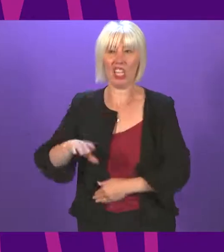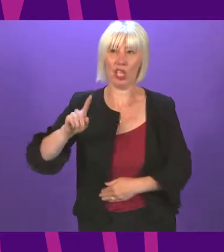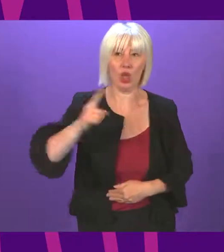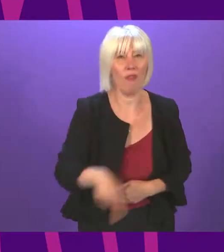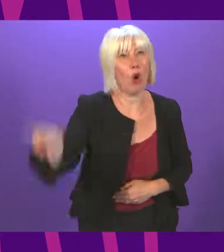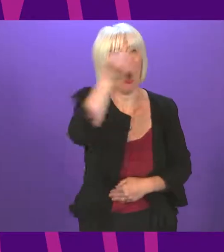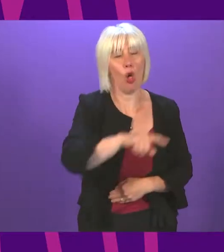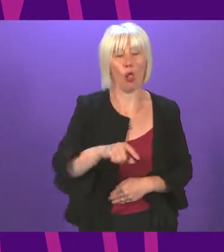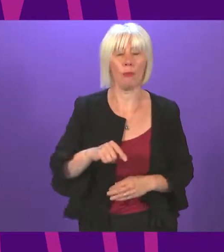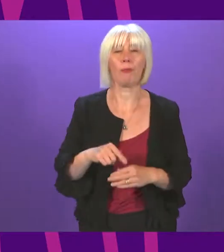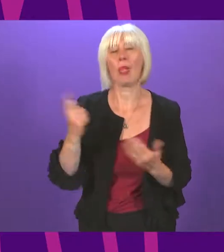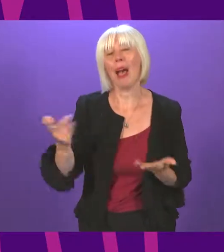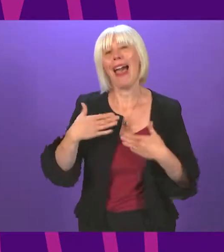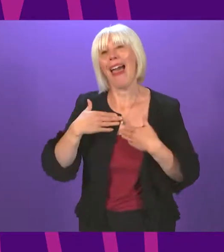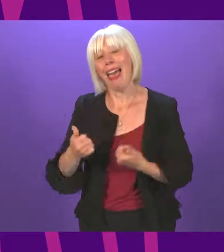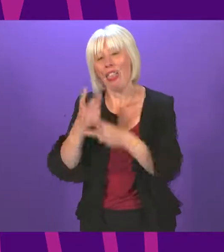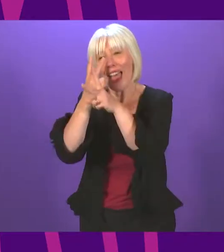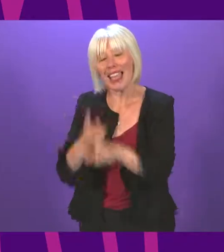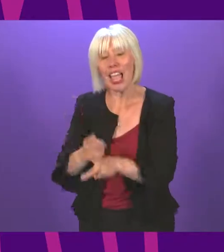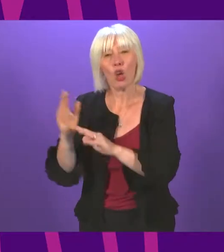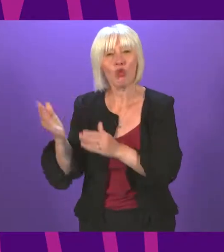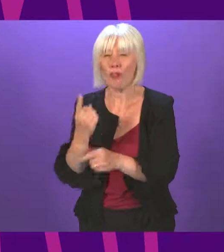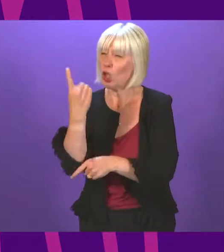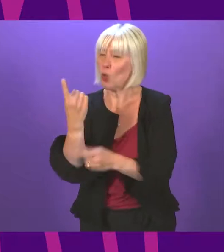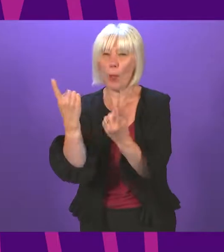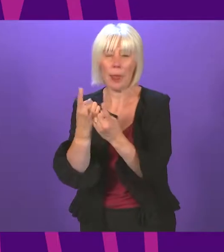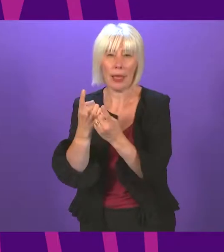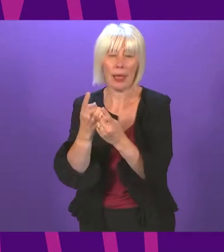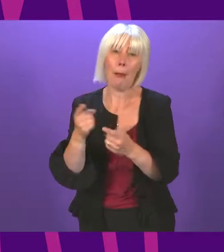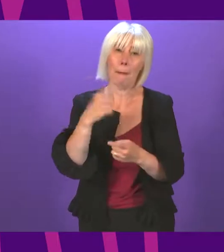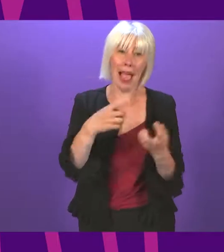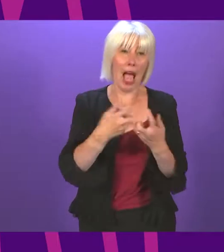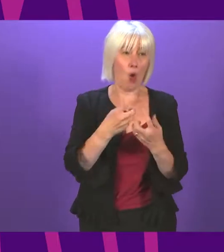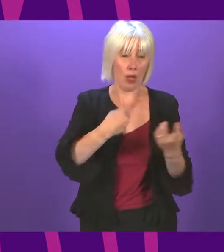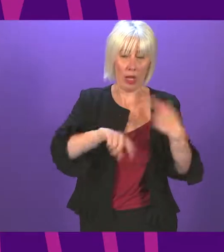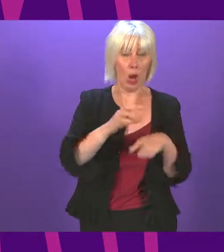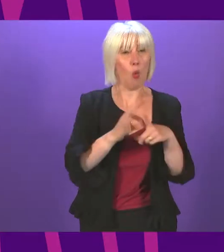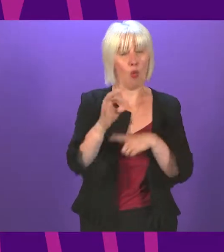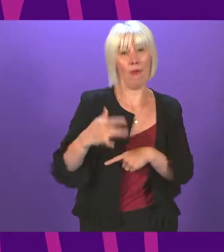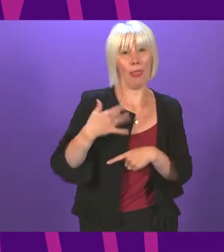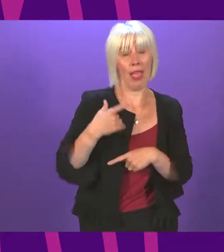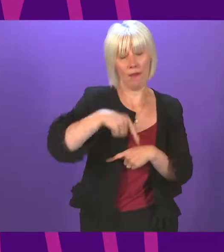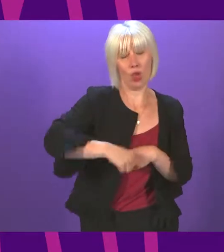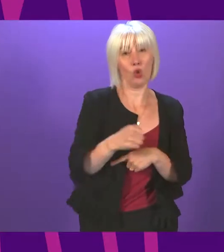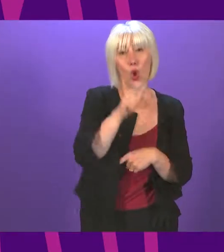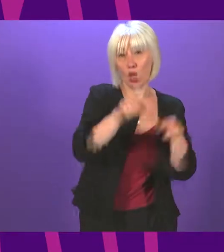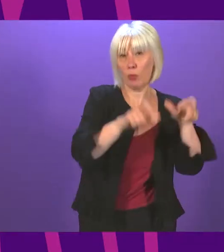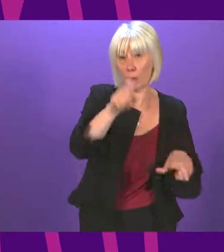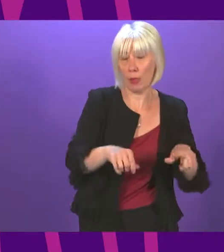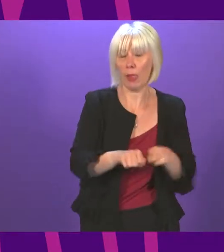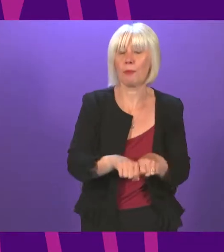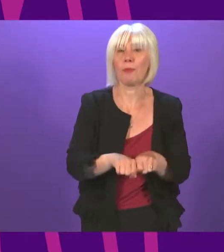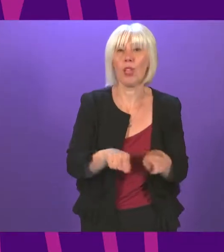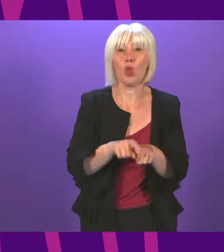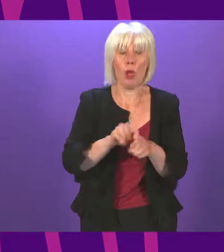health and care services are only one aspect of how the 100 days commitments materially improve the lives of the Scottish people. We also took steps to further